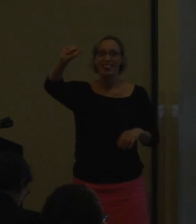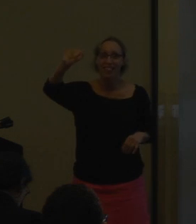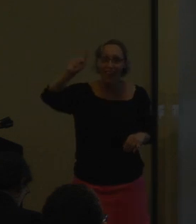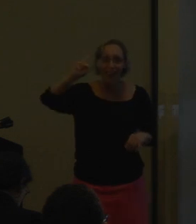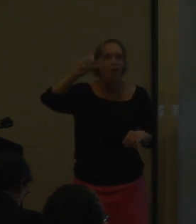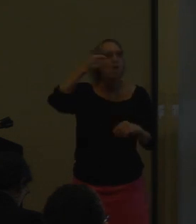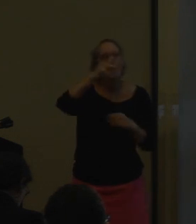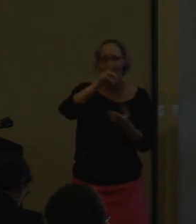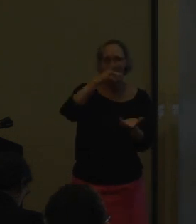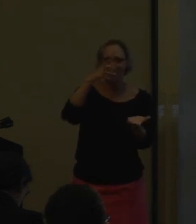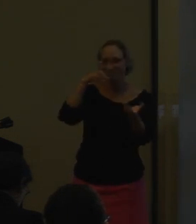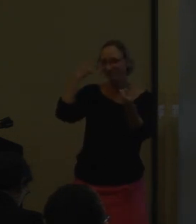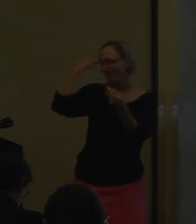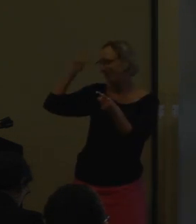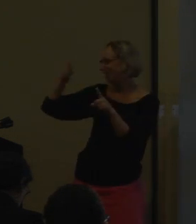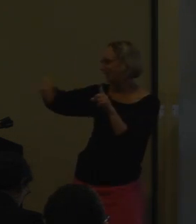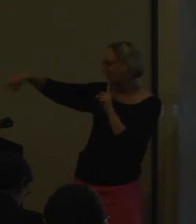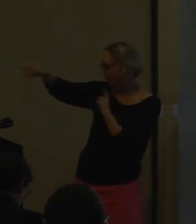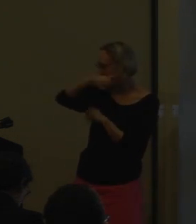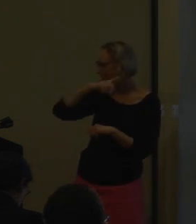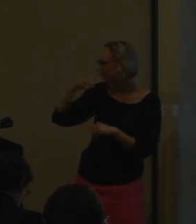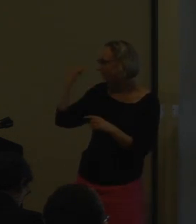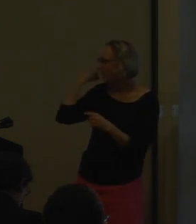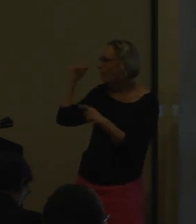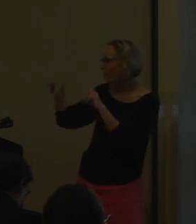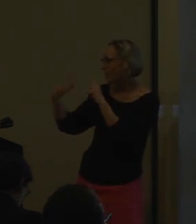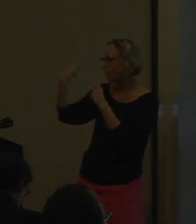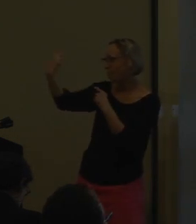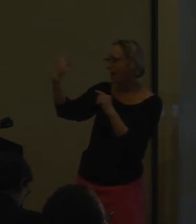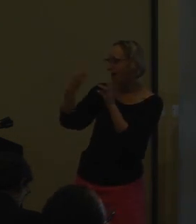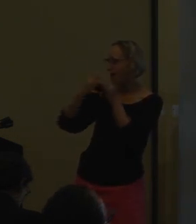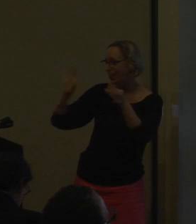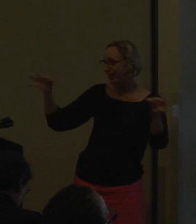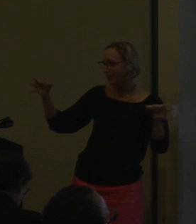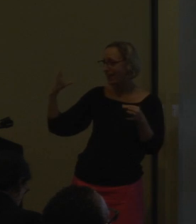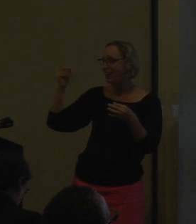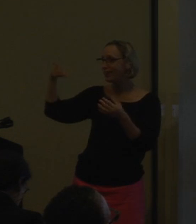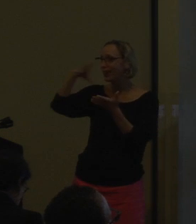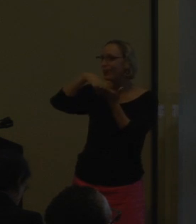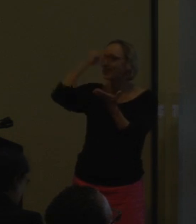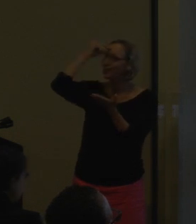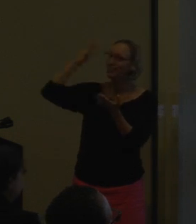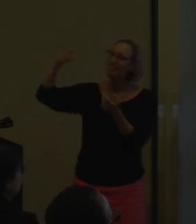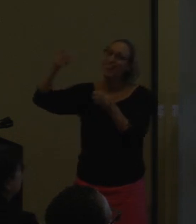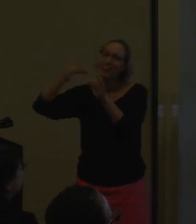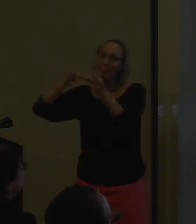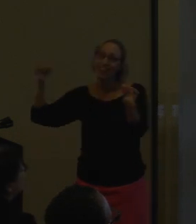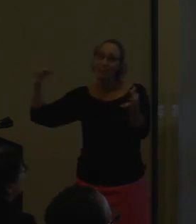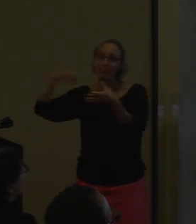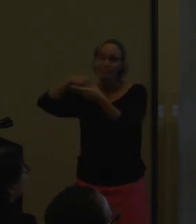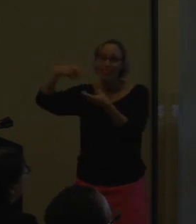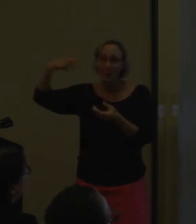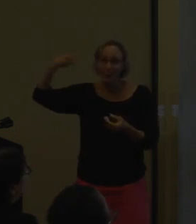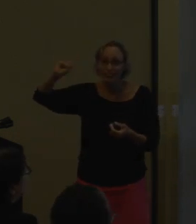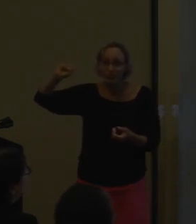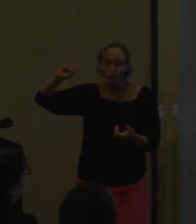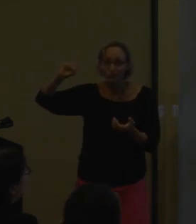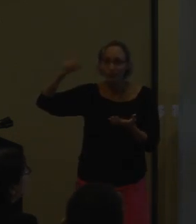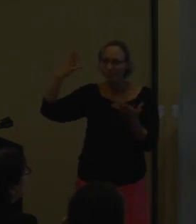And, you know, that idea of learning sign language later is, you know, it becomes a second